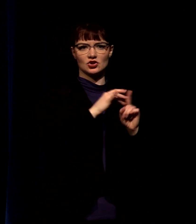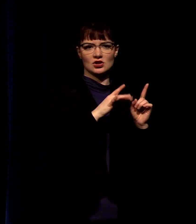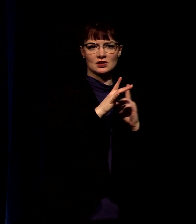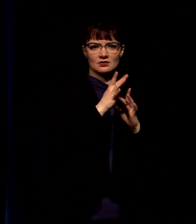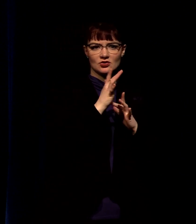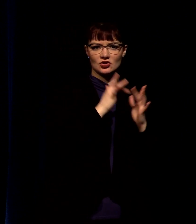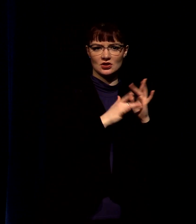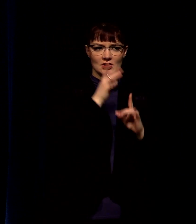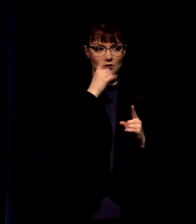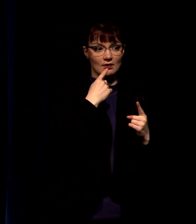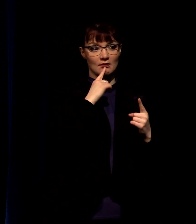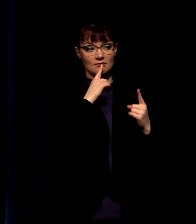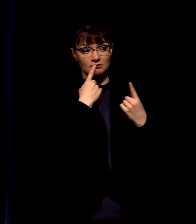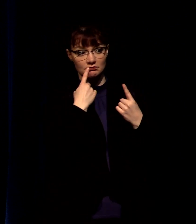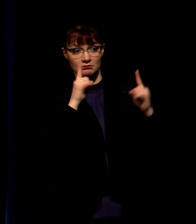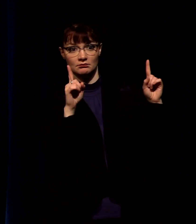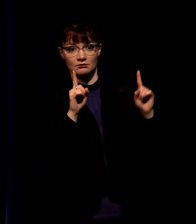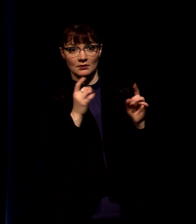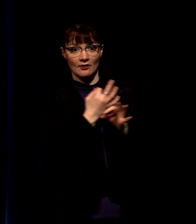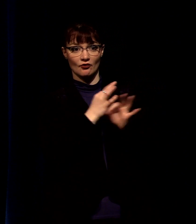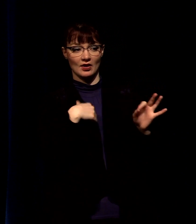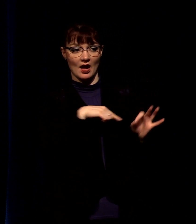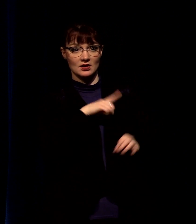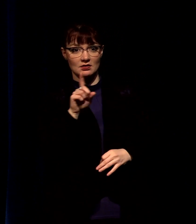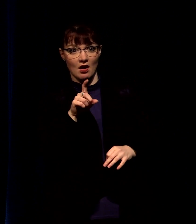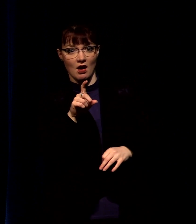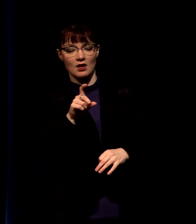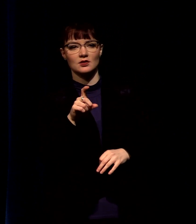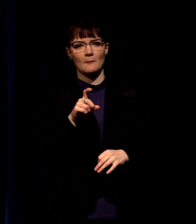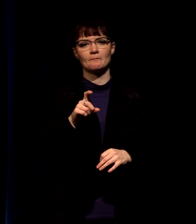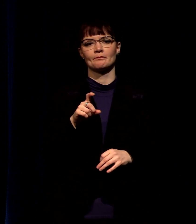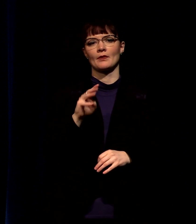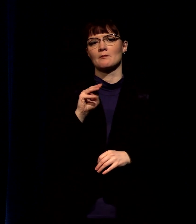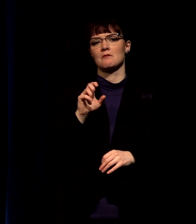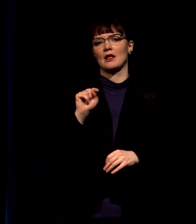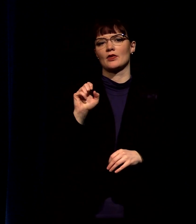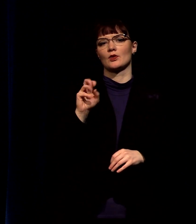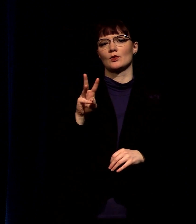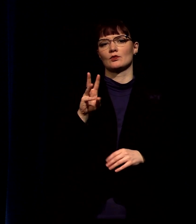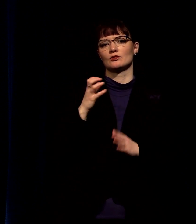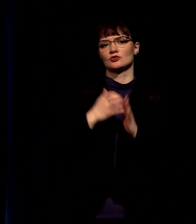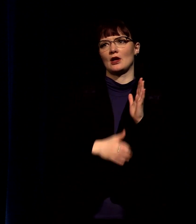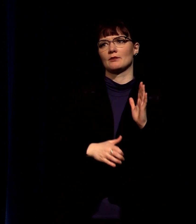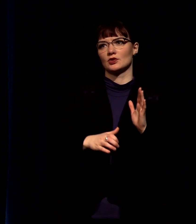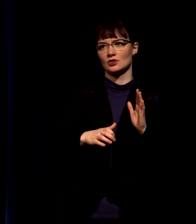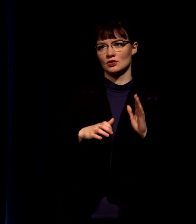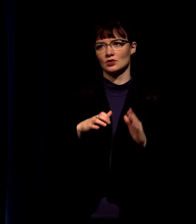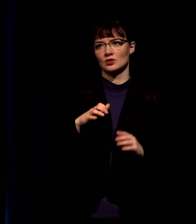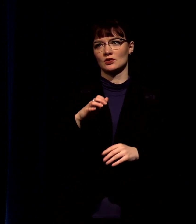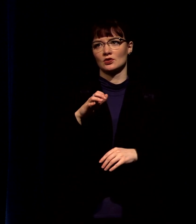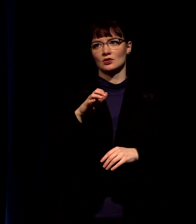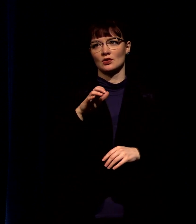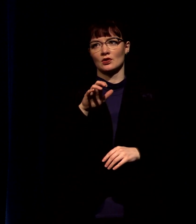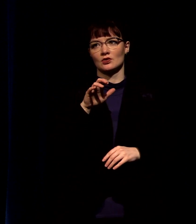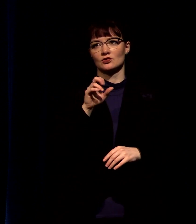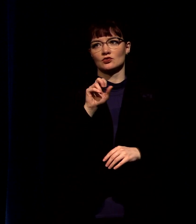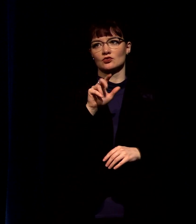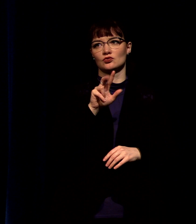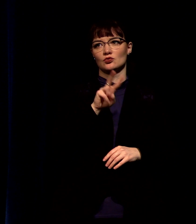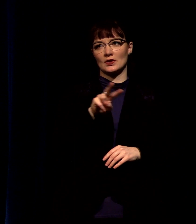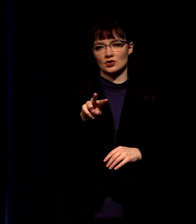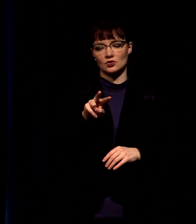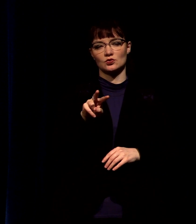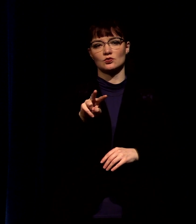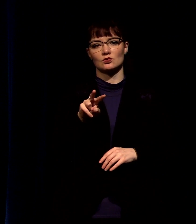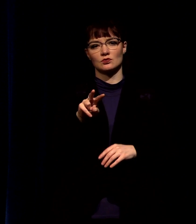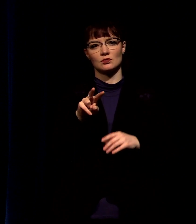see the context here is important today we're in matthew chapter 22 and we're looking at this as we march through these